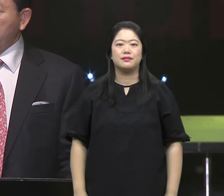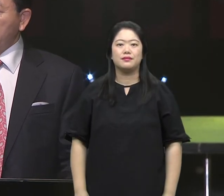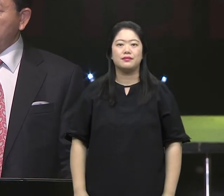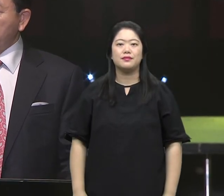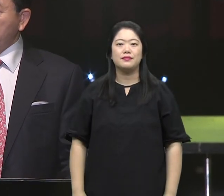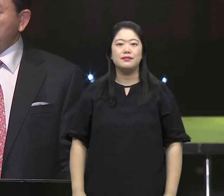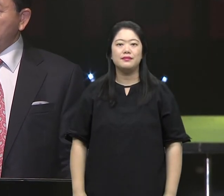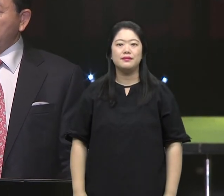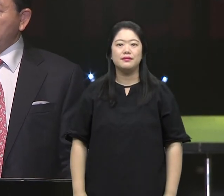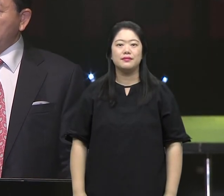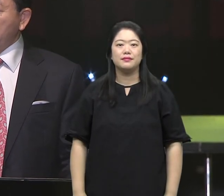From that point on,